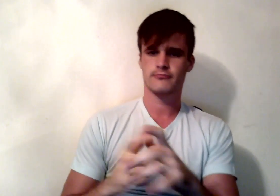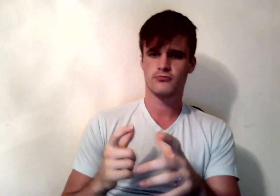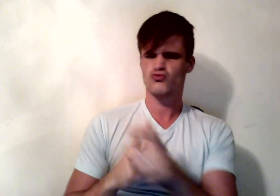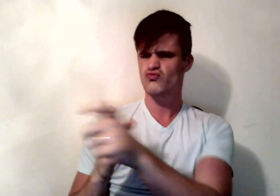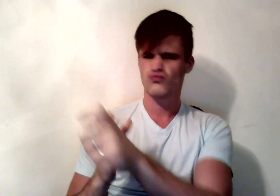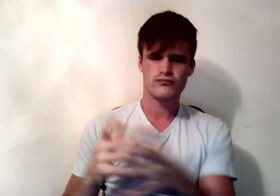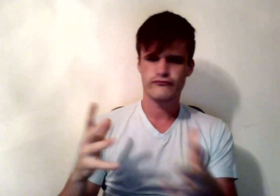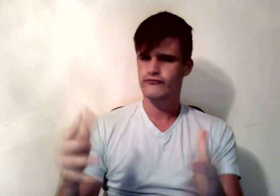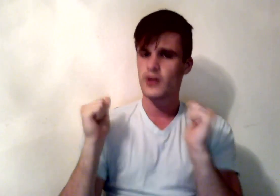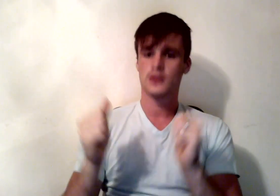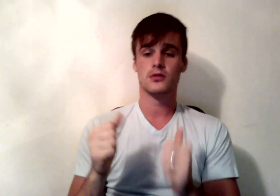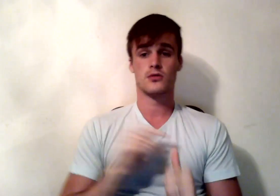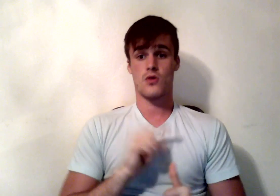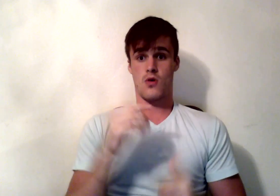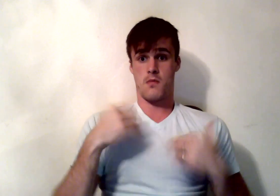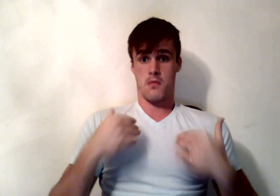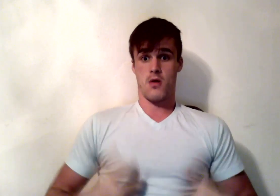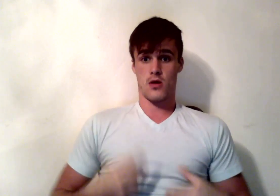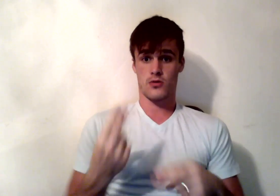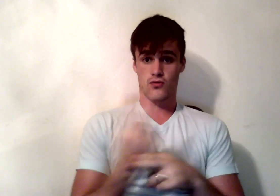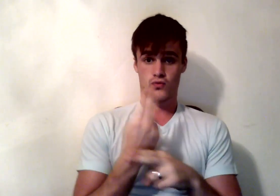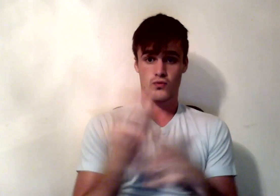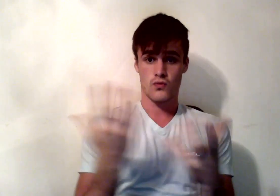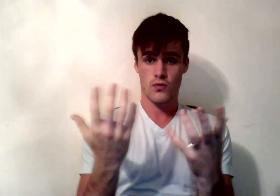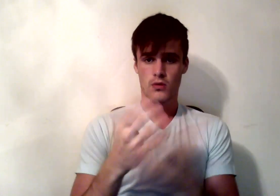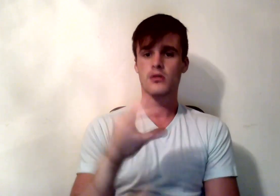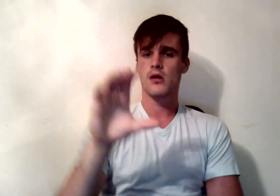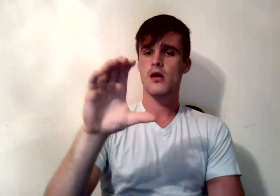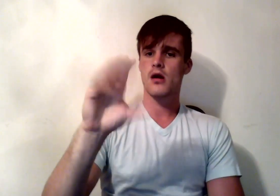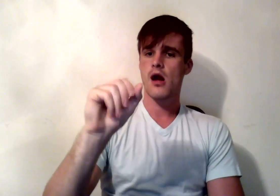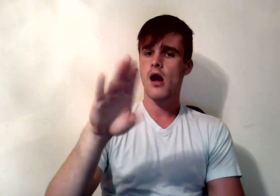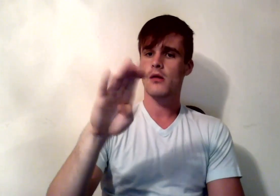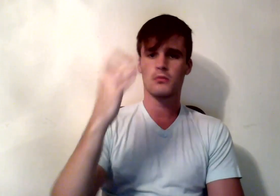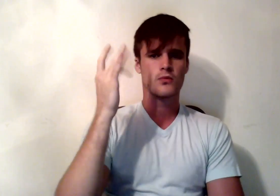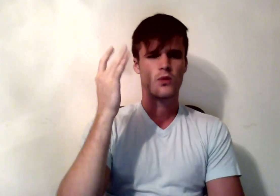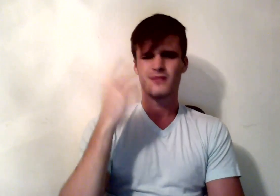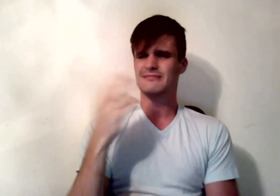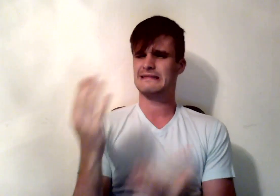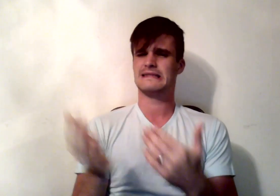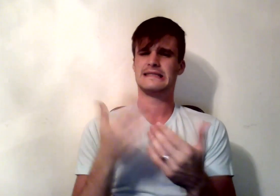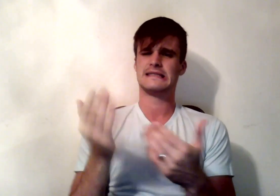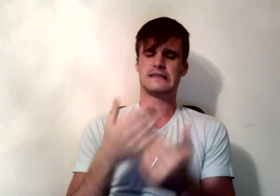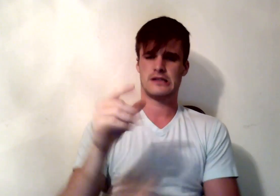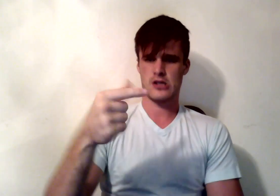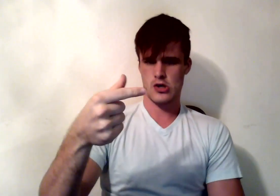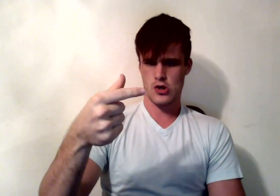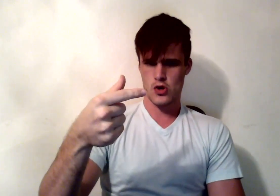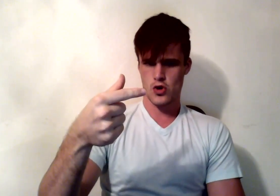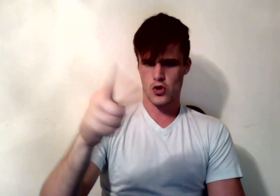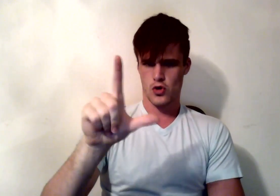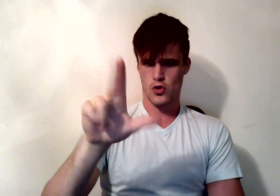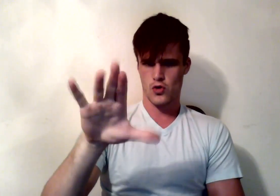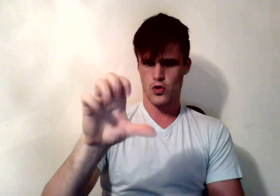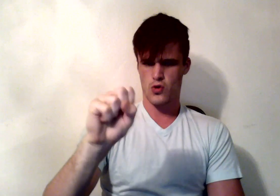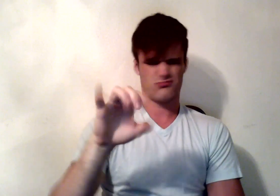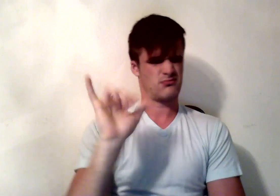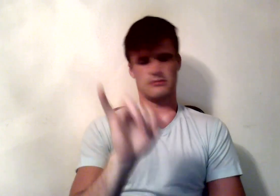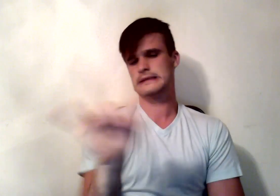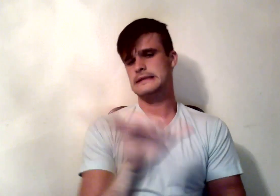Proteins are another nutrient that can supply your body with energy, and we see that proteins provide 4 calories per gram.